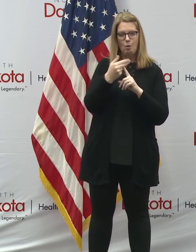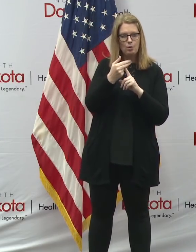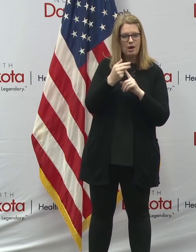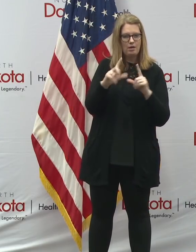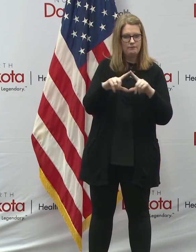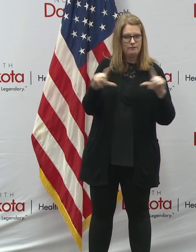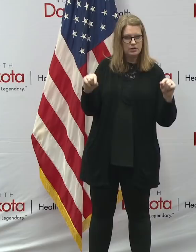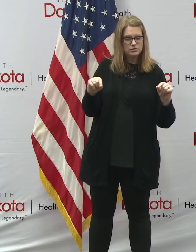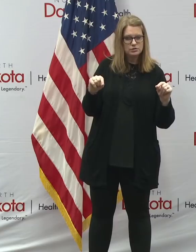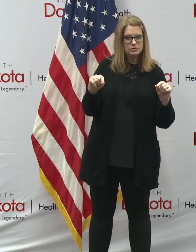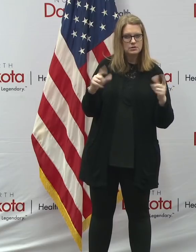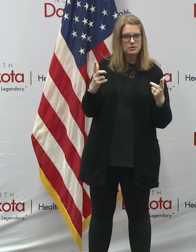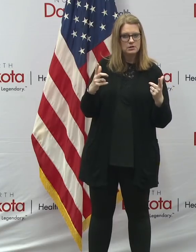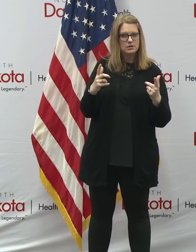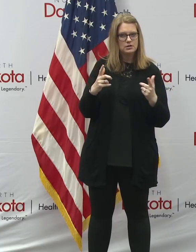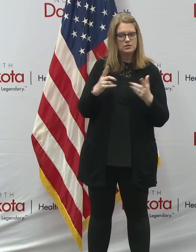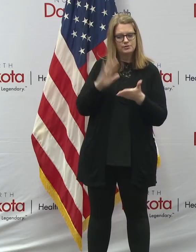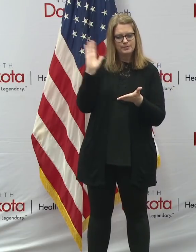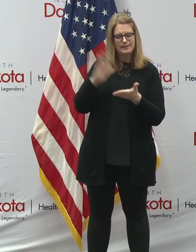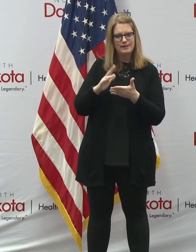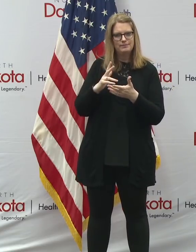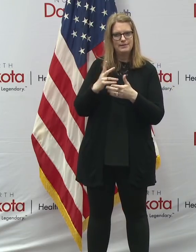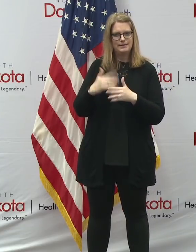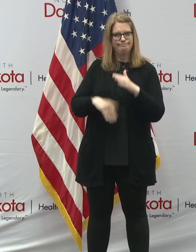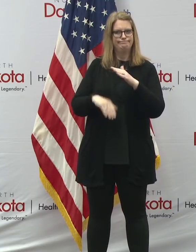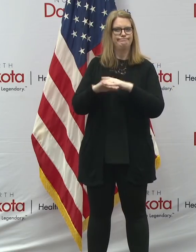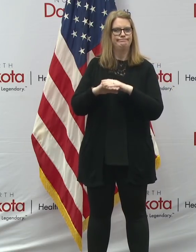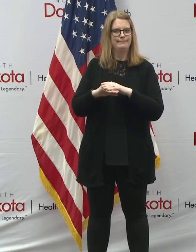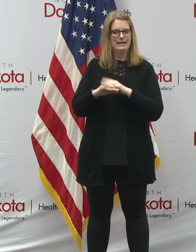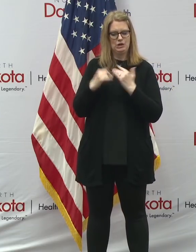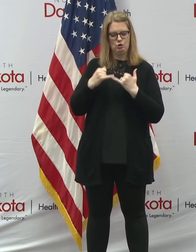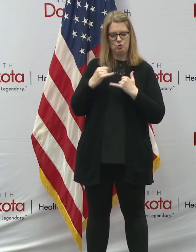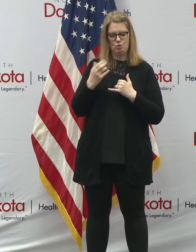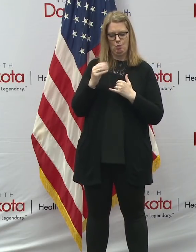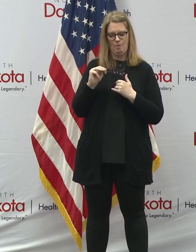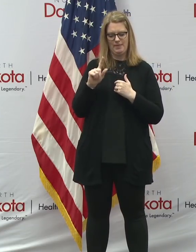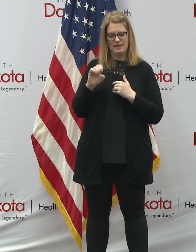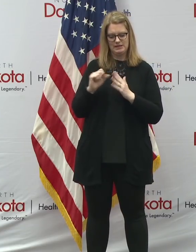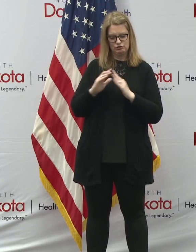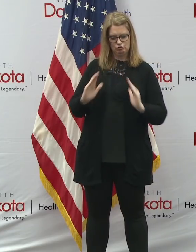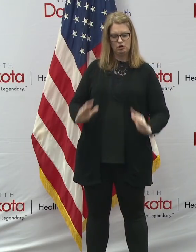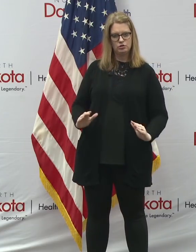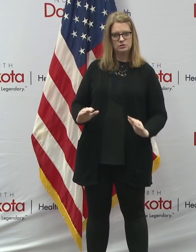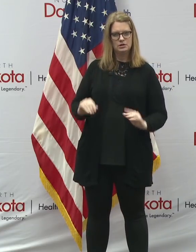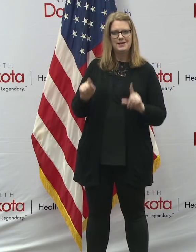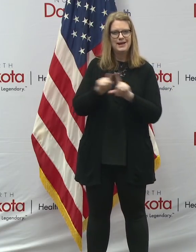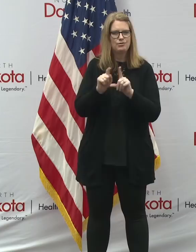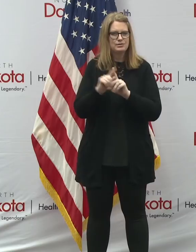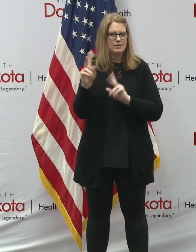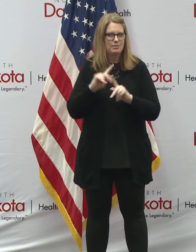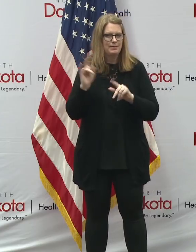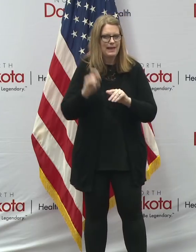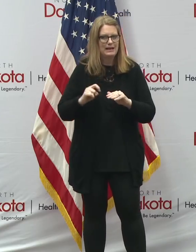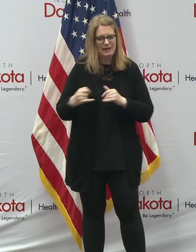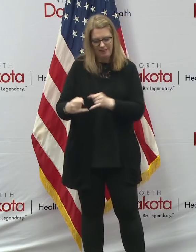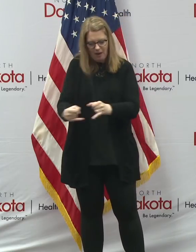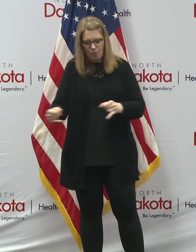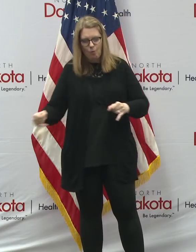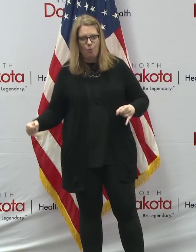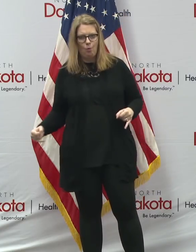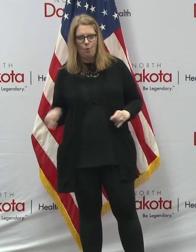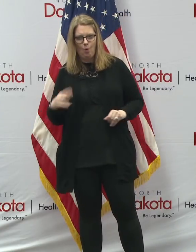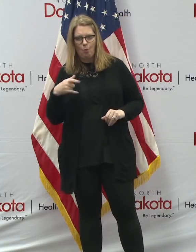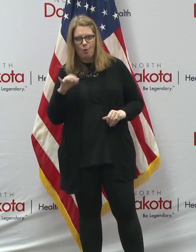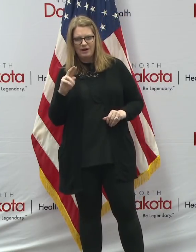capacity in current homeless shelters and for those that need quarantining. And so, the process will be